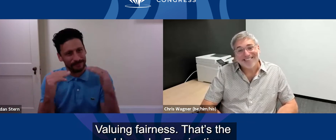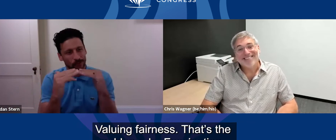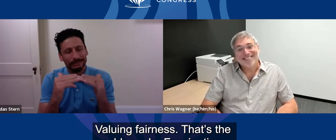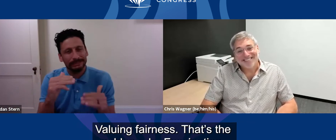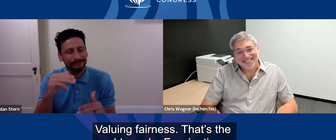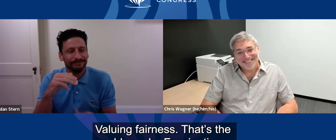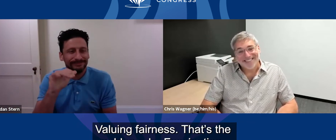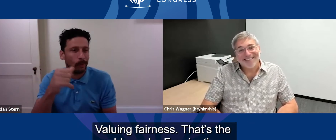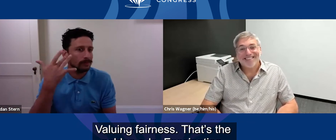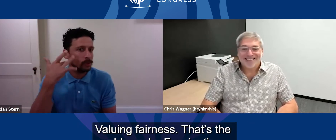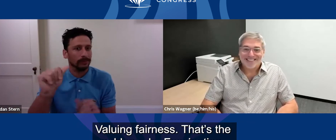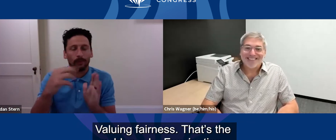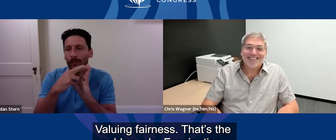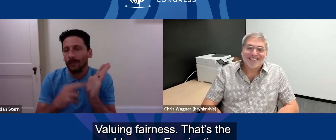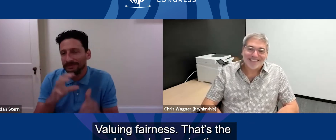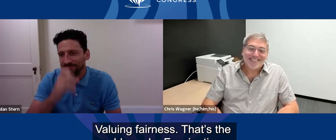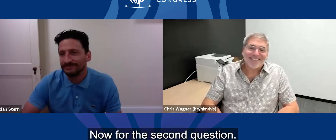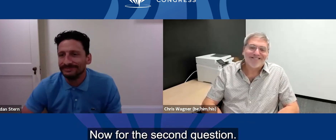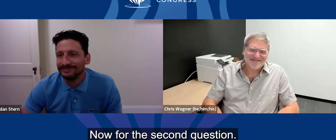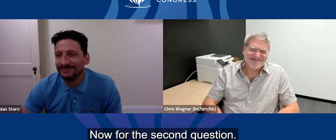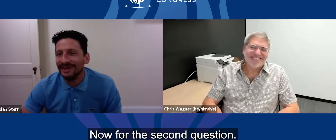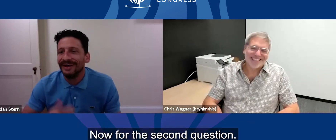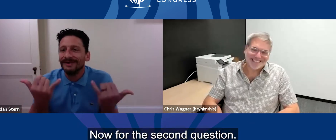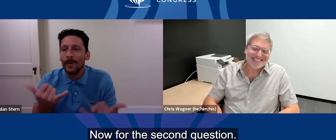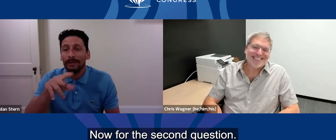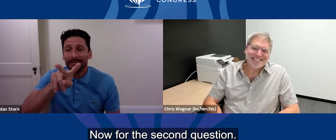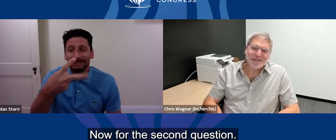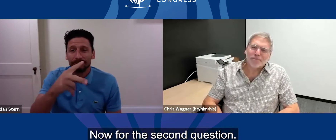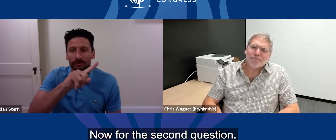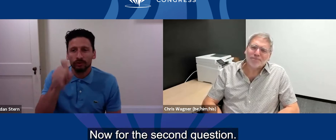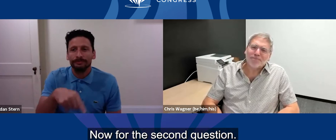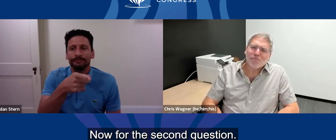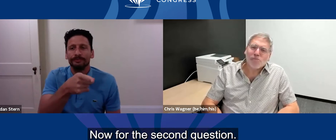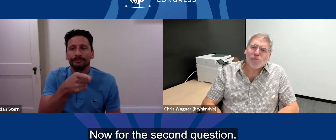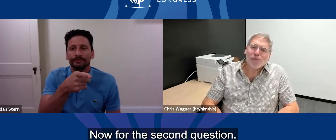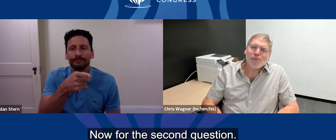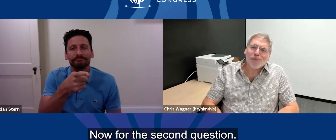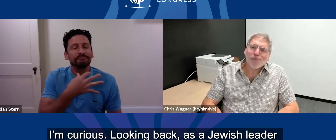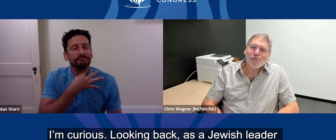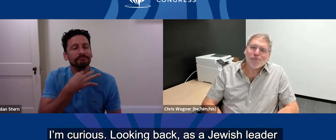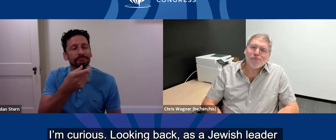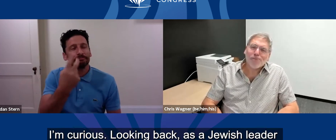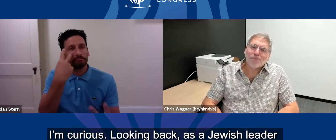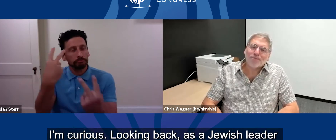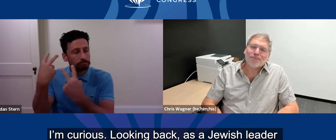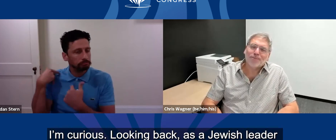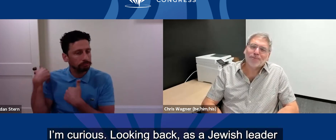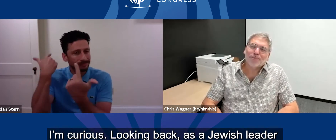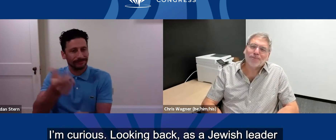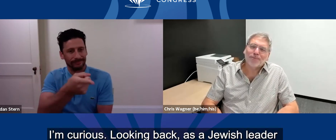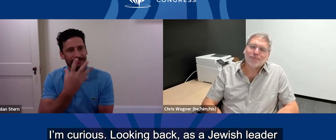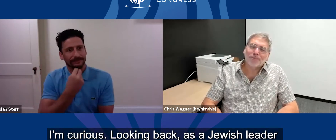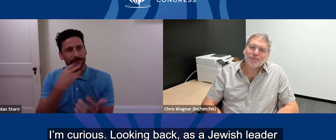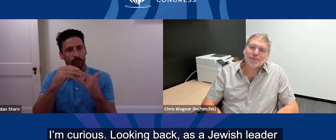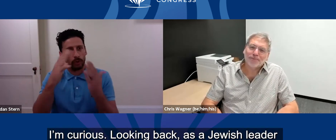Valuing fairness. That's the golden rule. Fascinating. Now for the second question. I'm curious. Looking back,